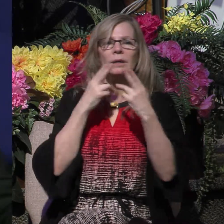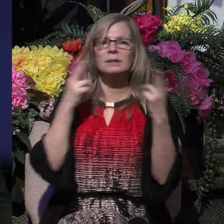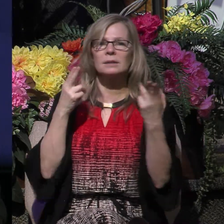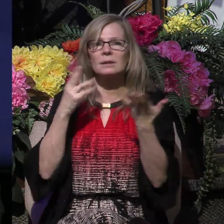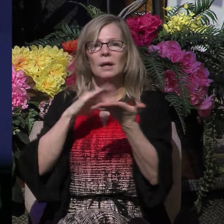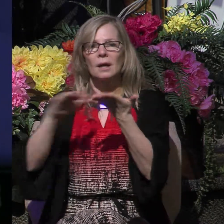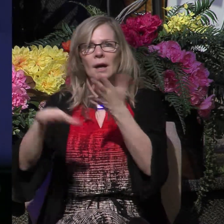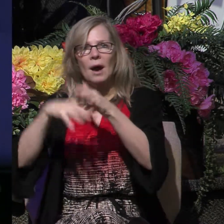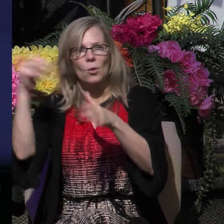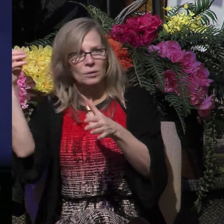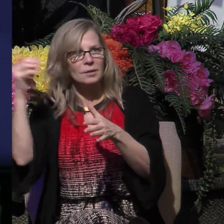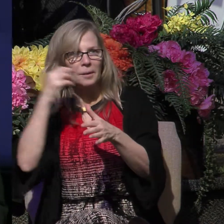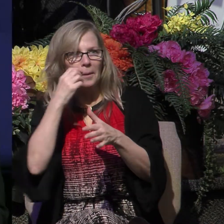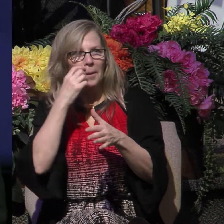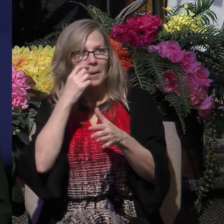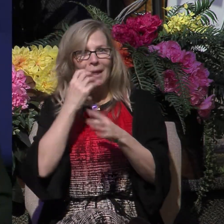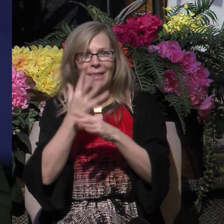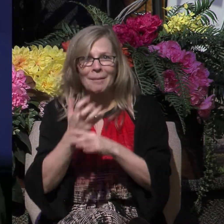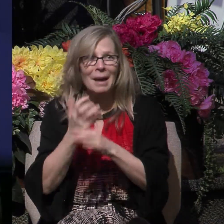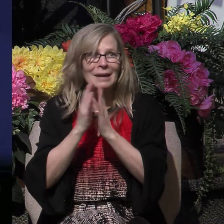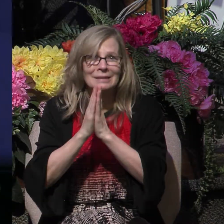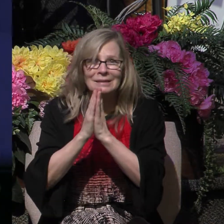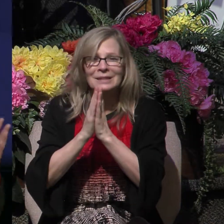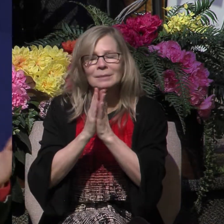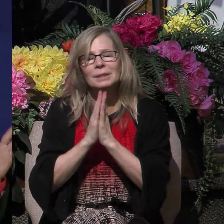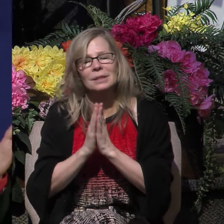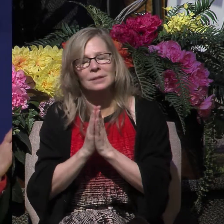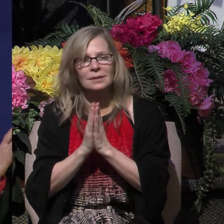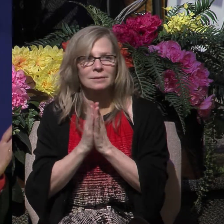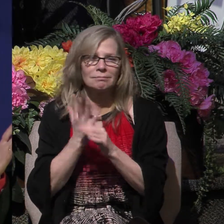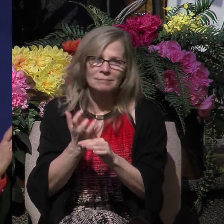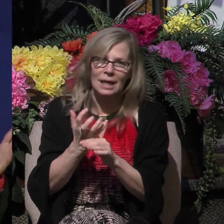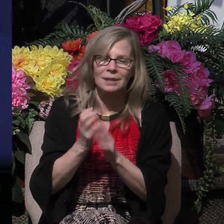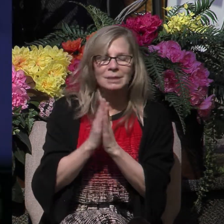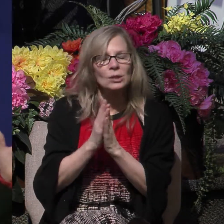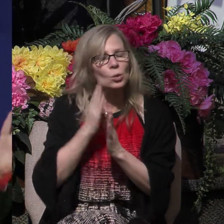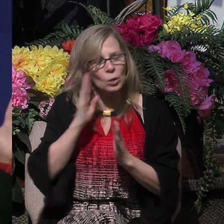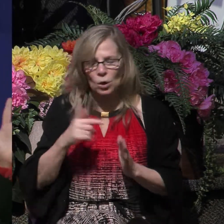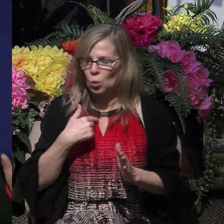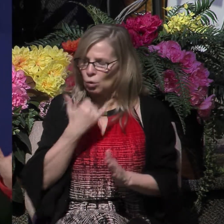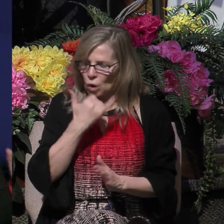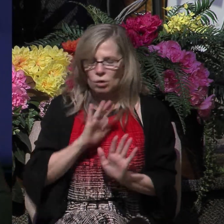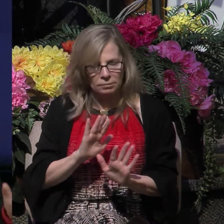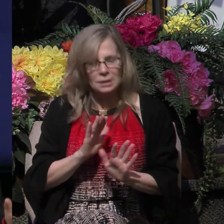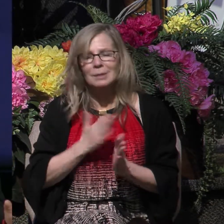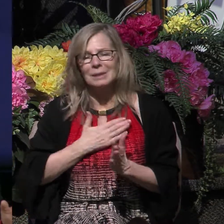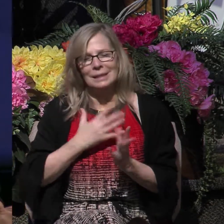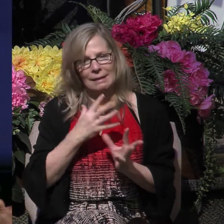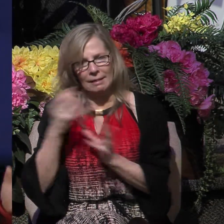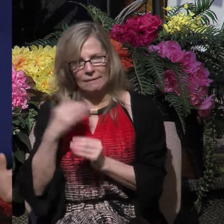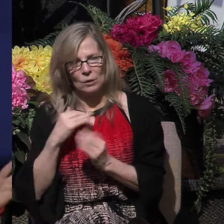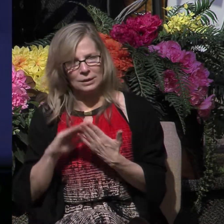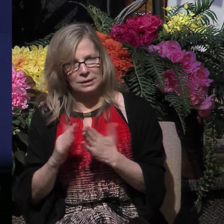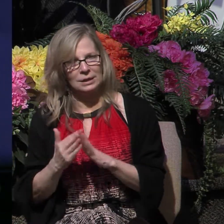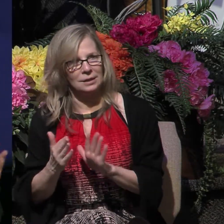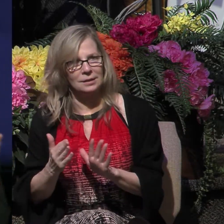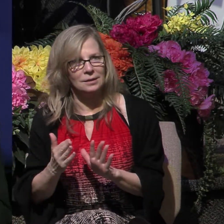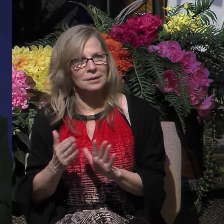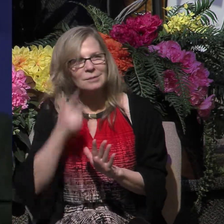But while doing this, they kept begging the missionaries, please, please, we know we're wrong. Please leave our city. No doubt because they didn't want another